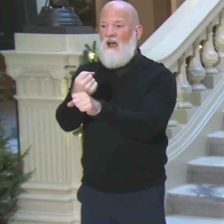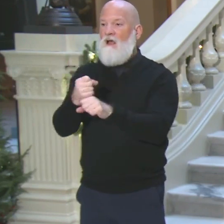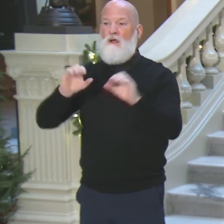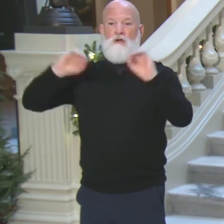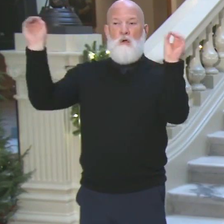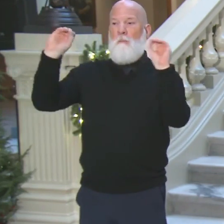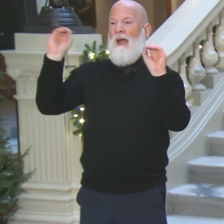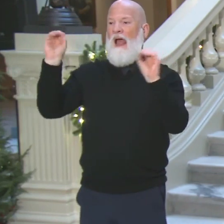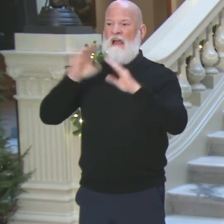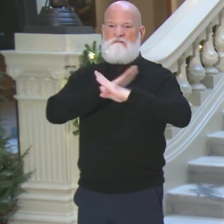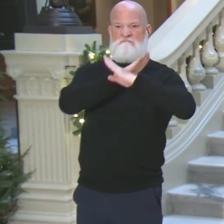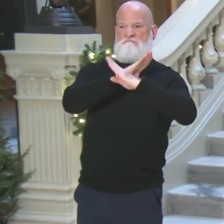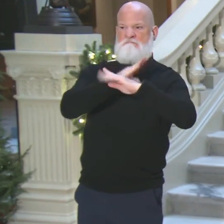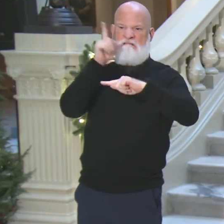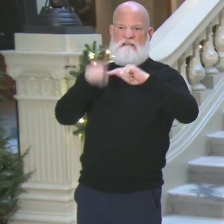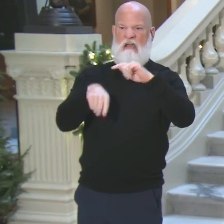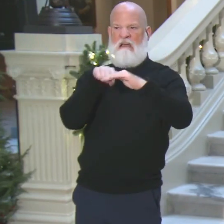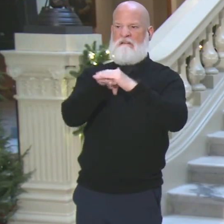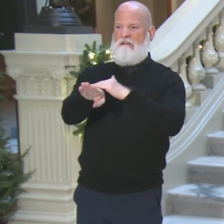It's frustrating because I know